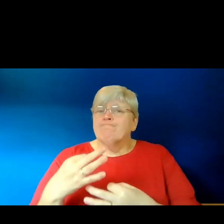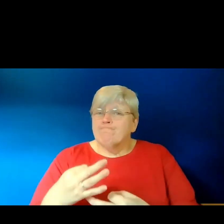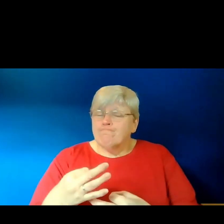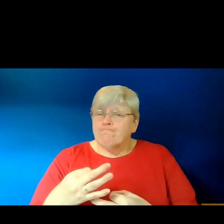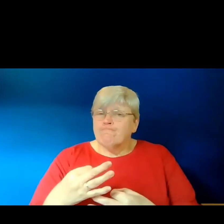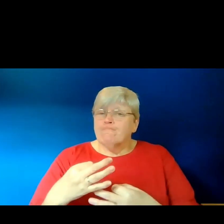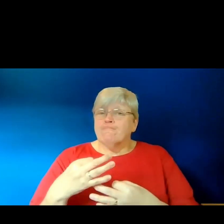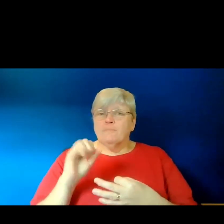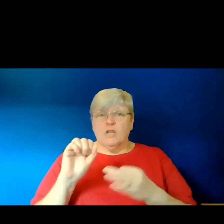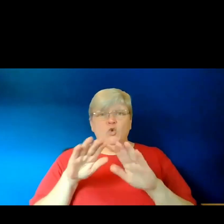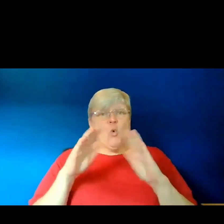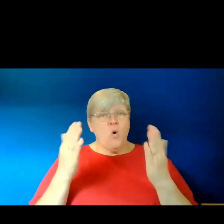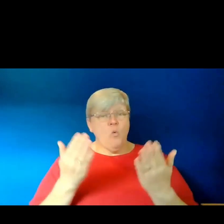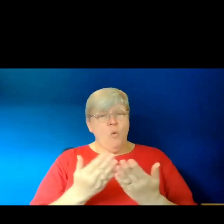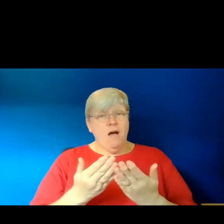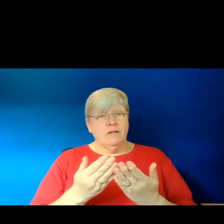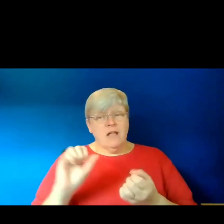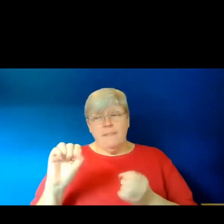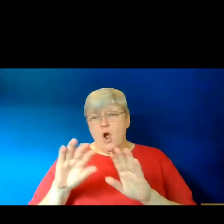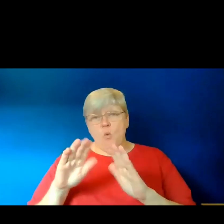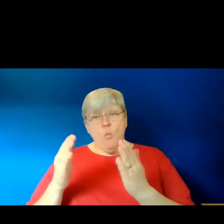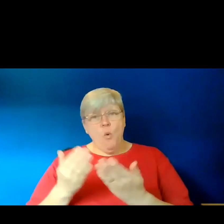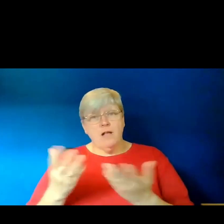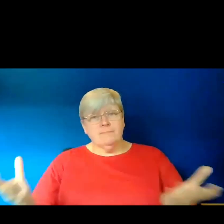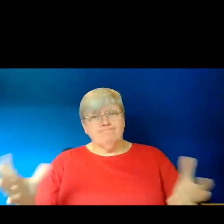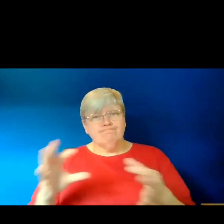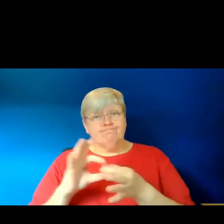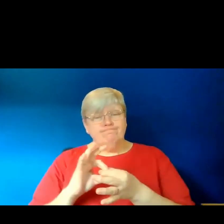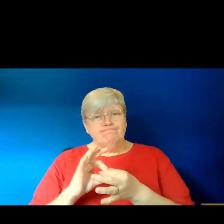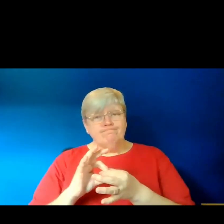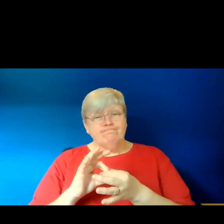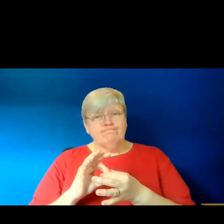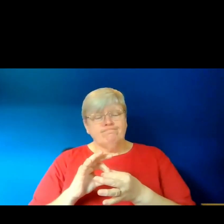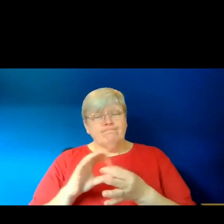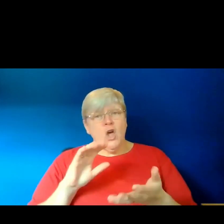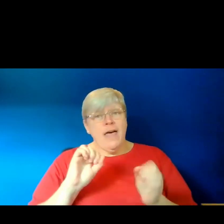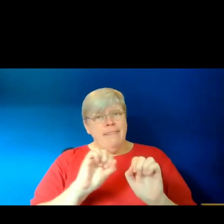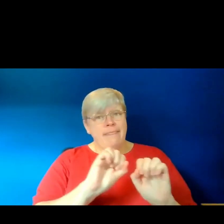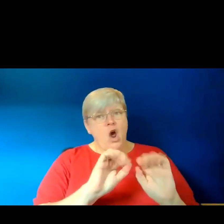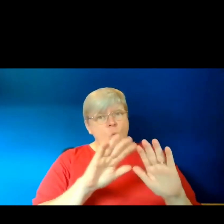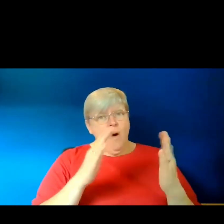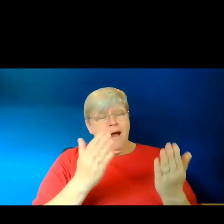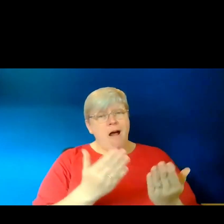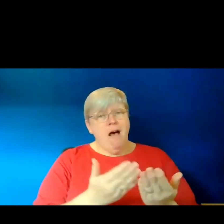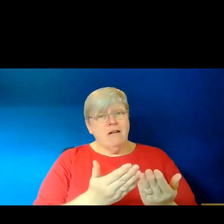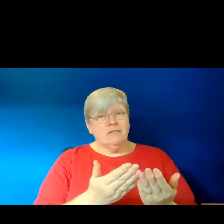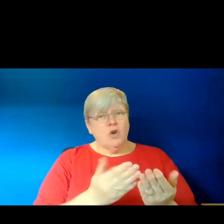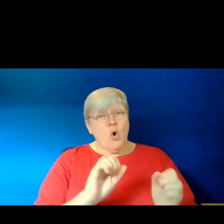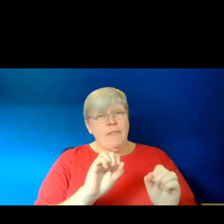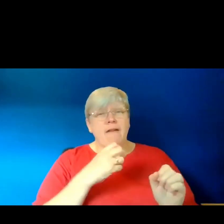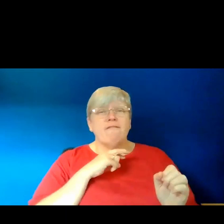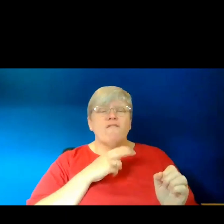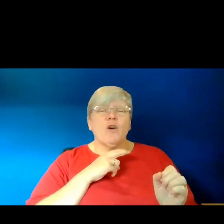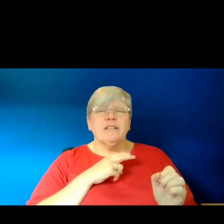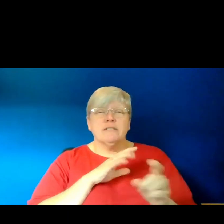Or your world and their world collide? Or might their world or their voice shadow